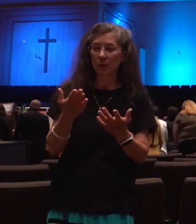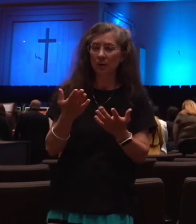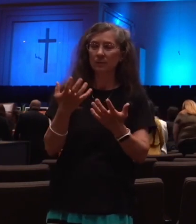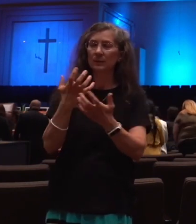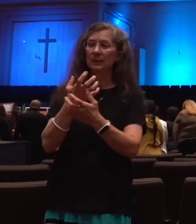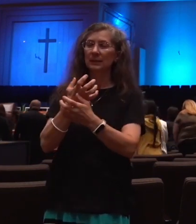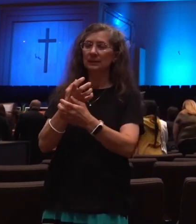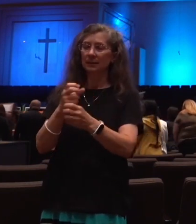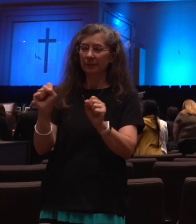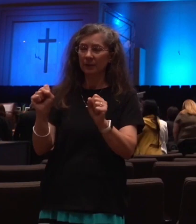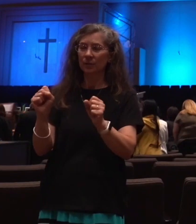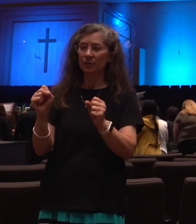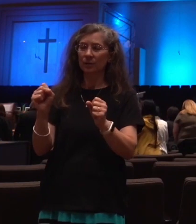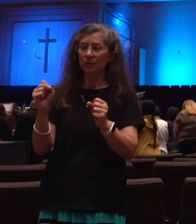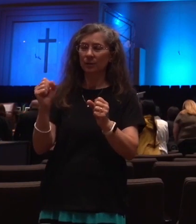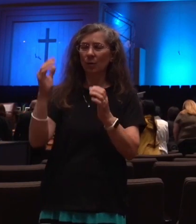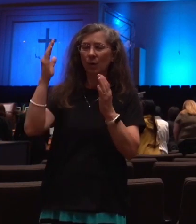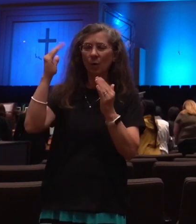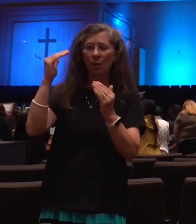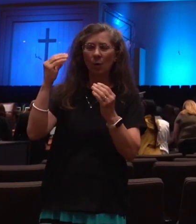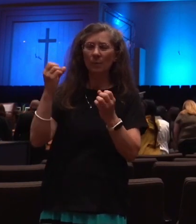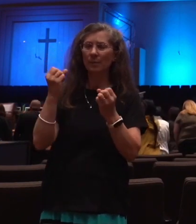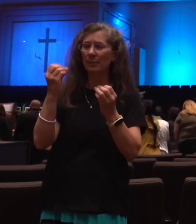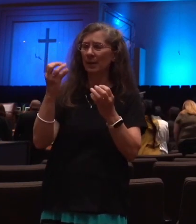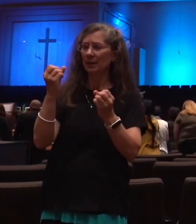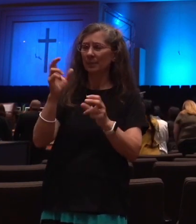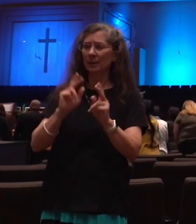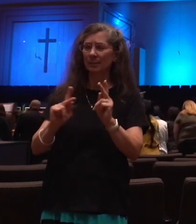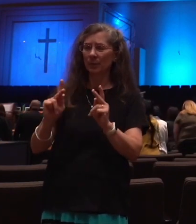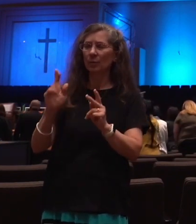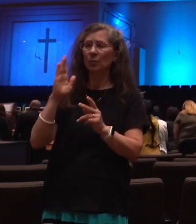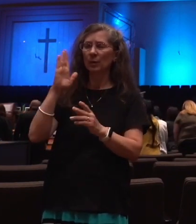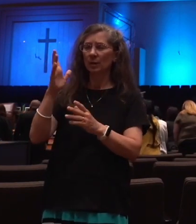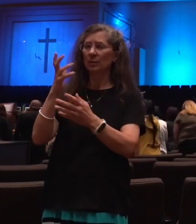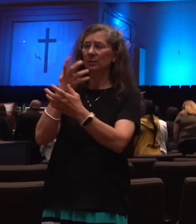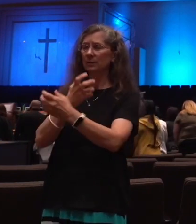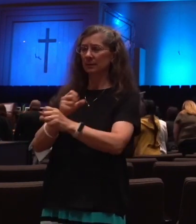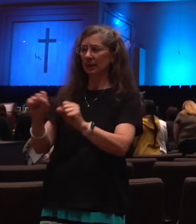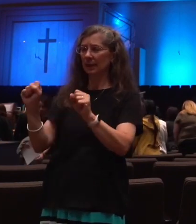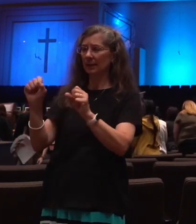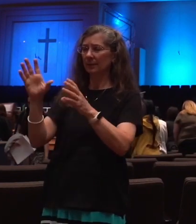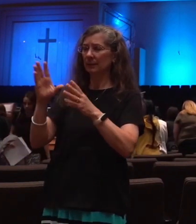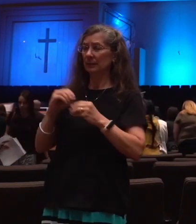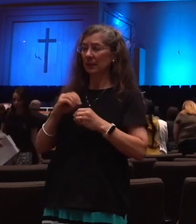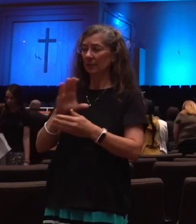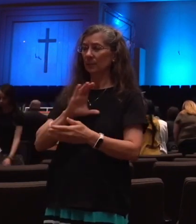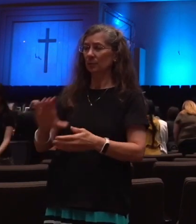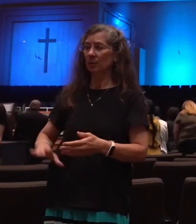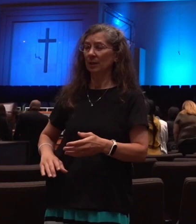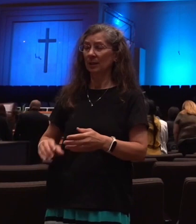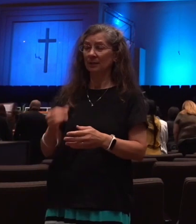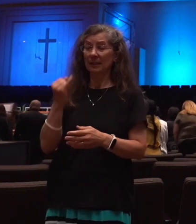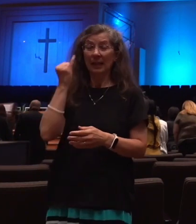will repent and be saved. But if not, they will face an eternity in the lake of fire.